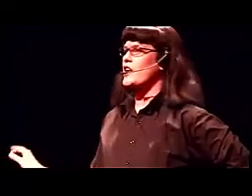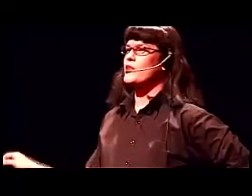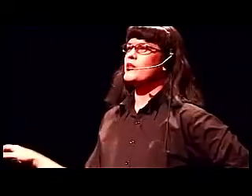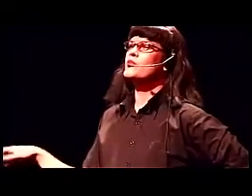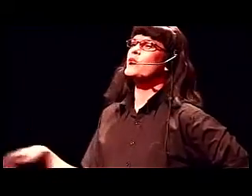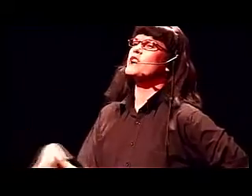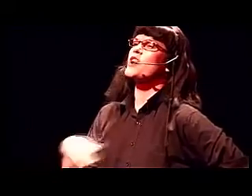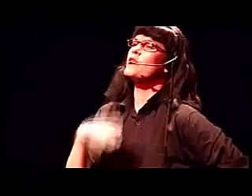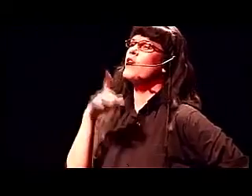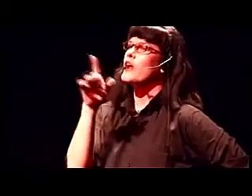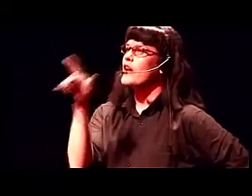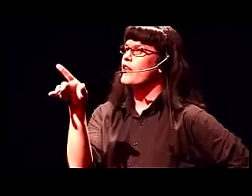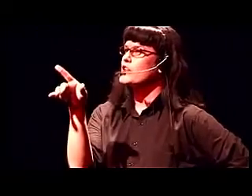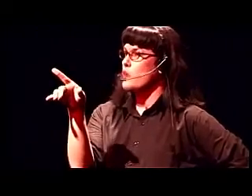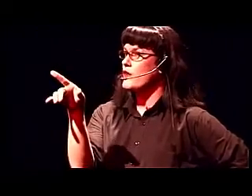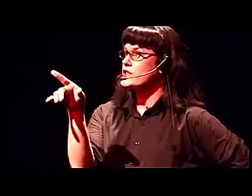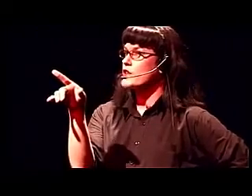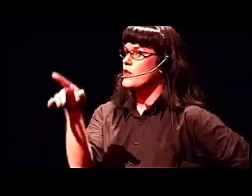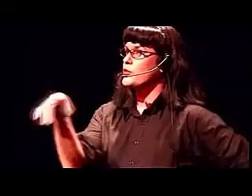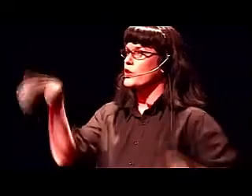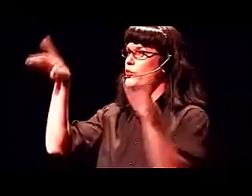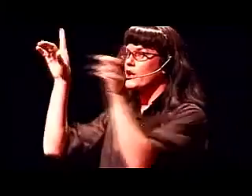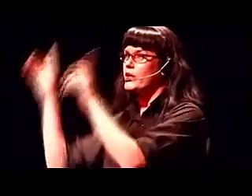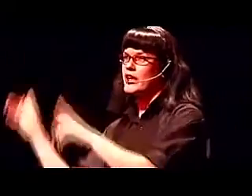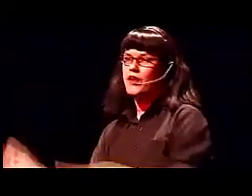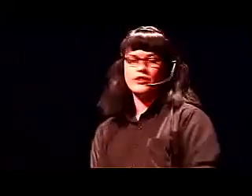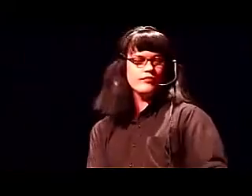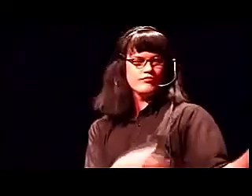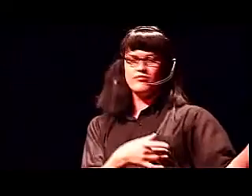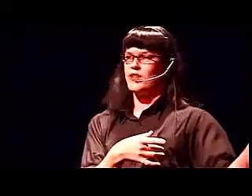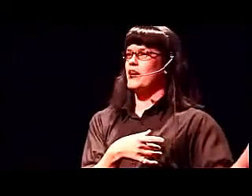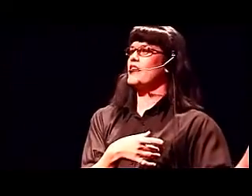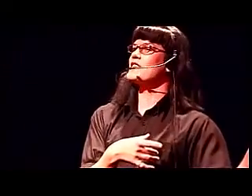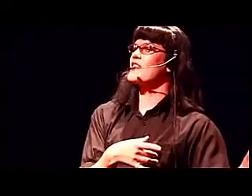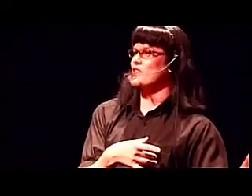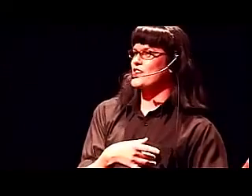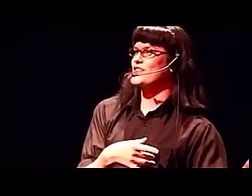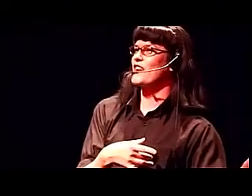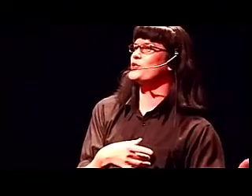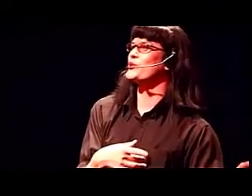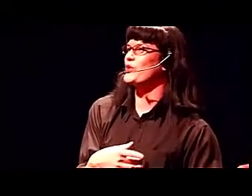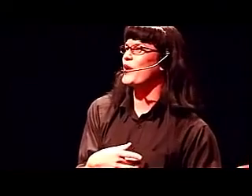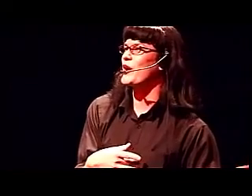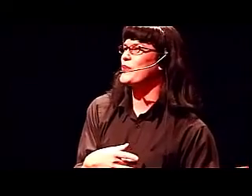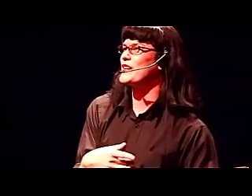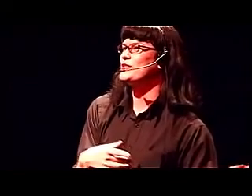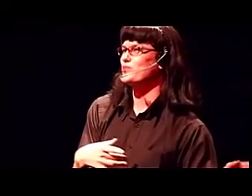not telling me. You'd better tell me right now. One of us is going to be putting a pillow in the oven and making ourselves nice and comfortable. You know what I mean?